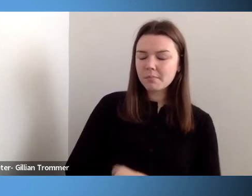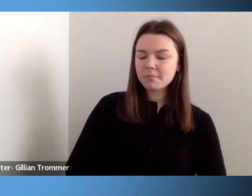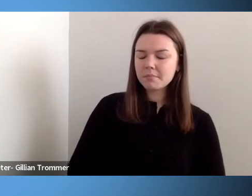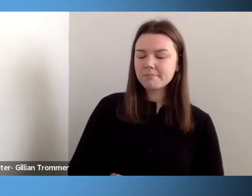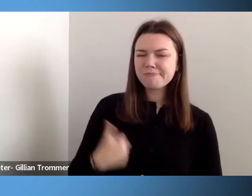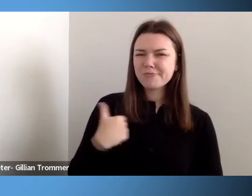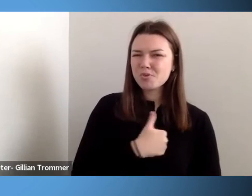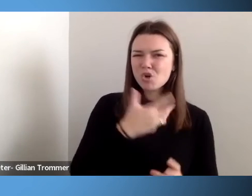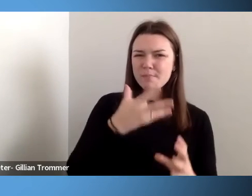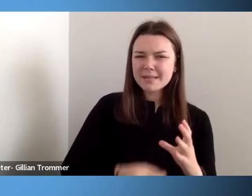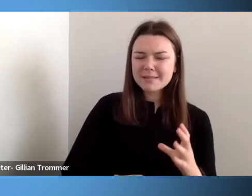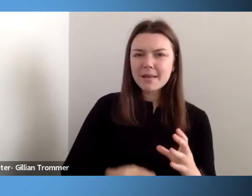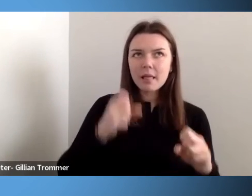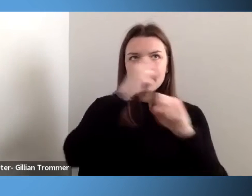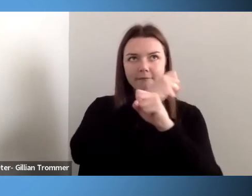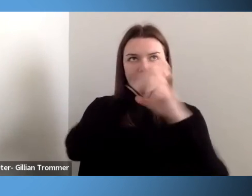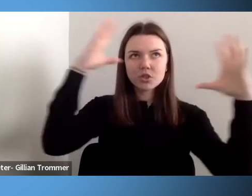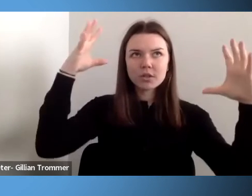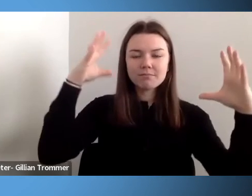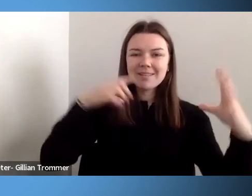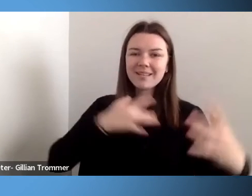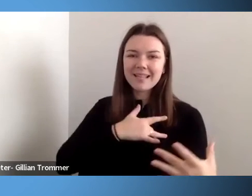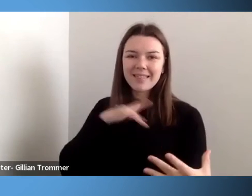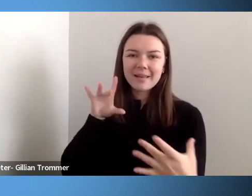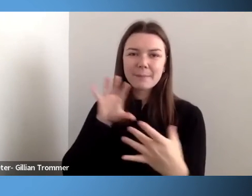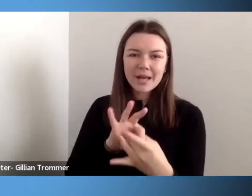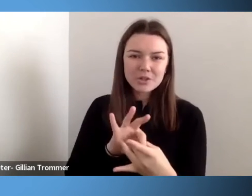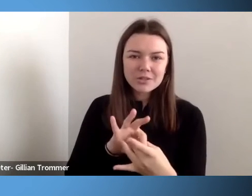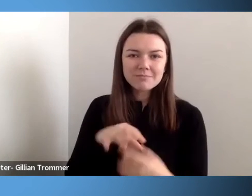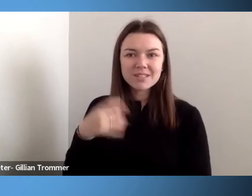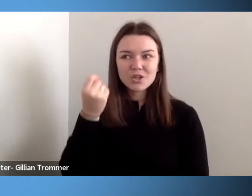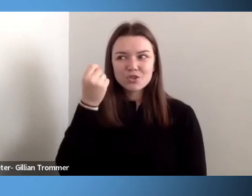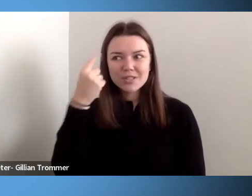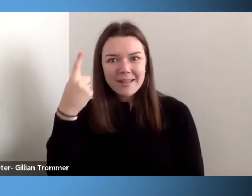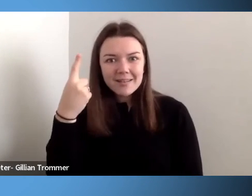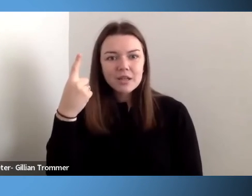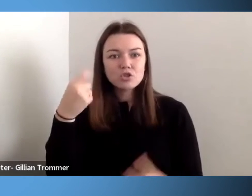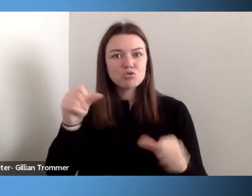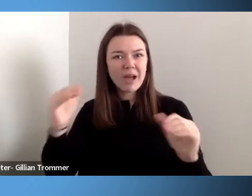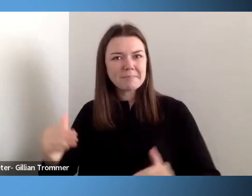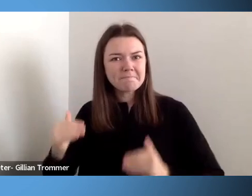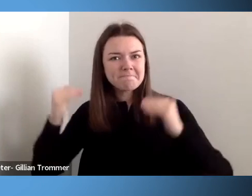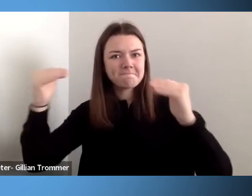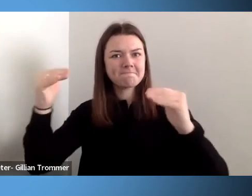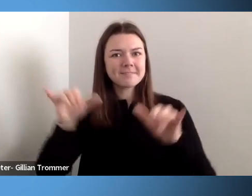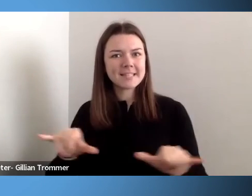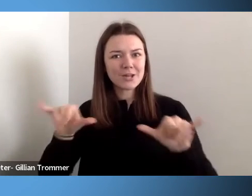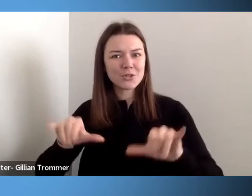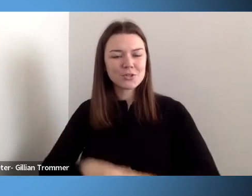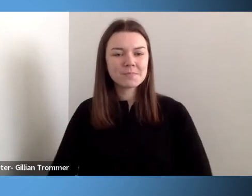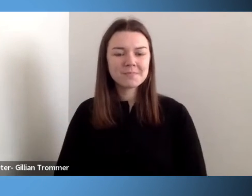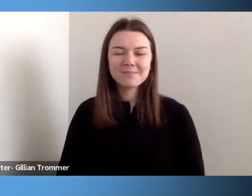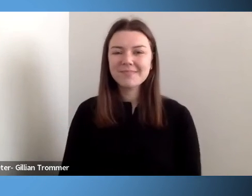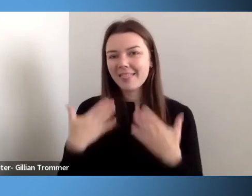understanding, and the ability to raise that bar. Thank you, and I appreciate being with you